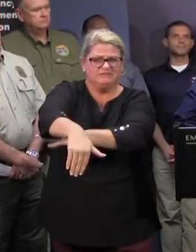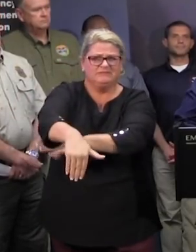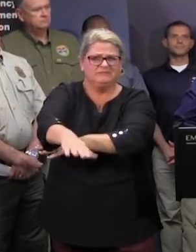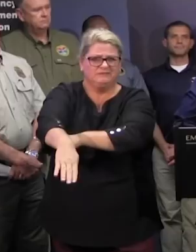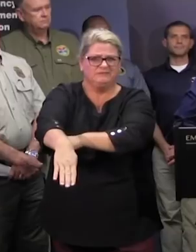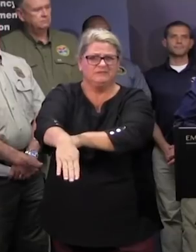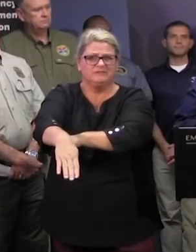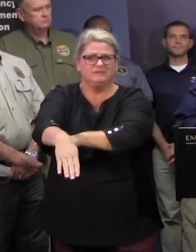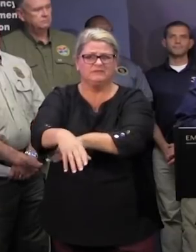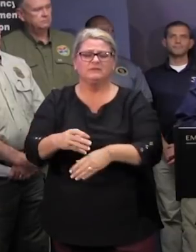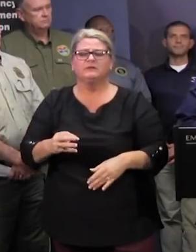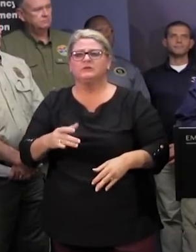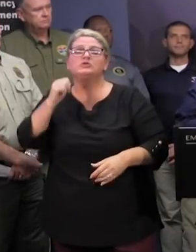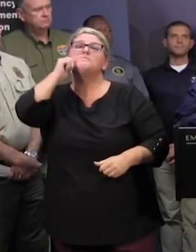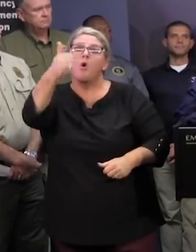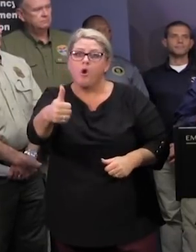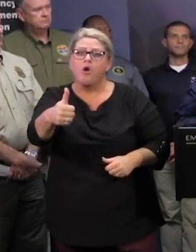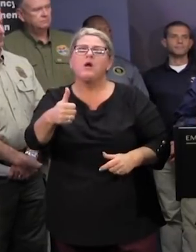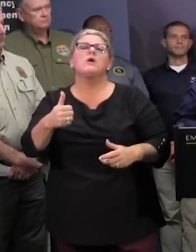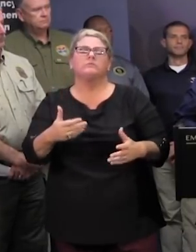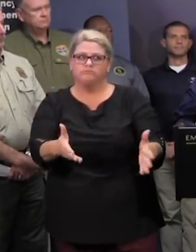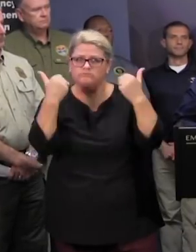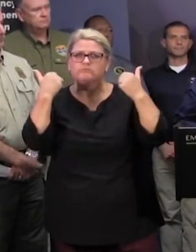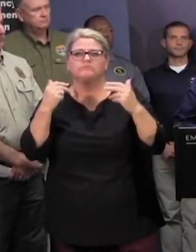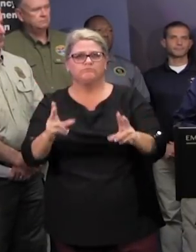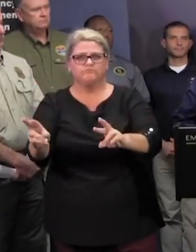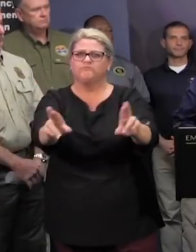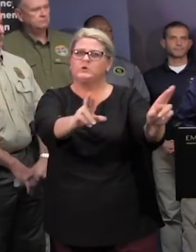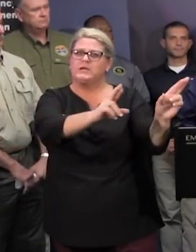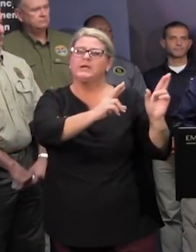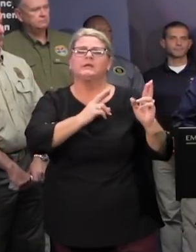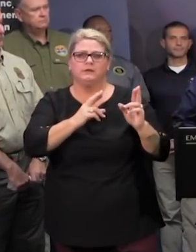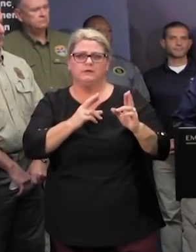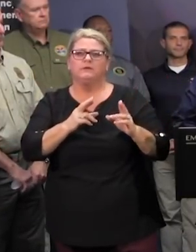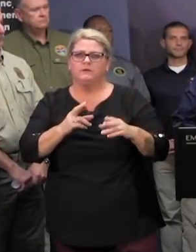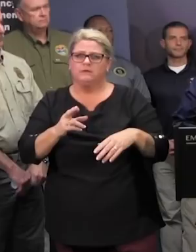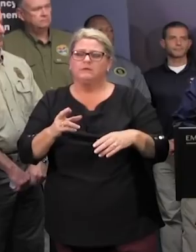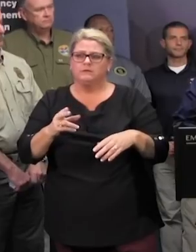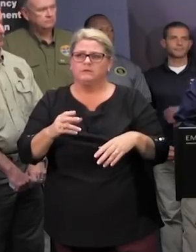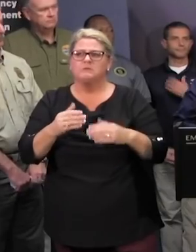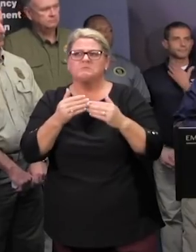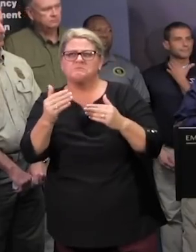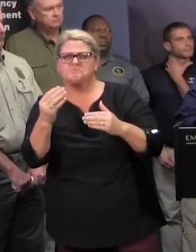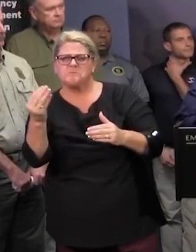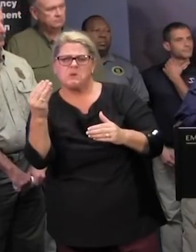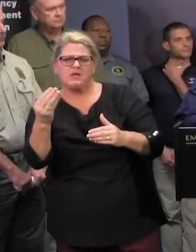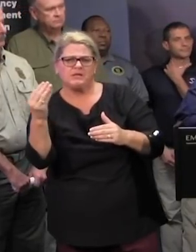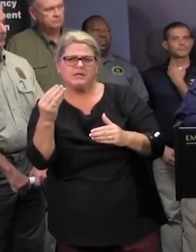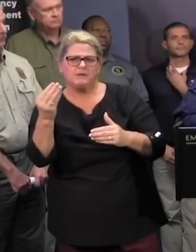with a big push a tomorrow as long as we need to possibly into a little bit on monday